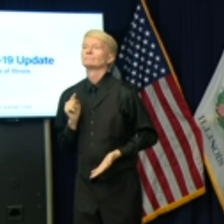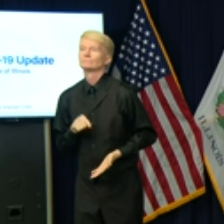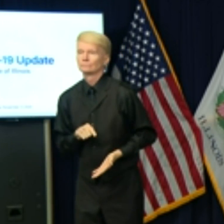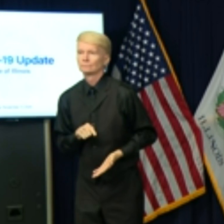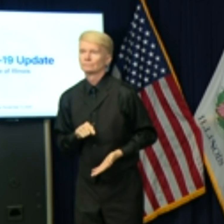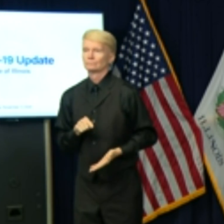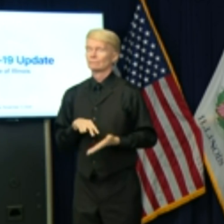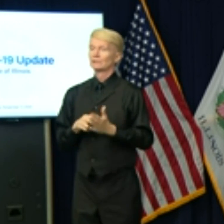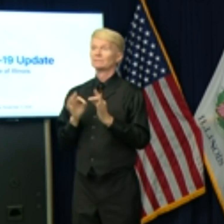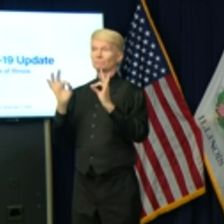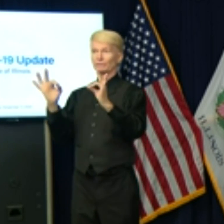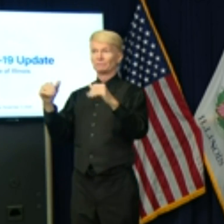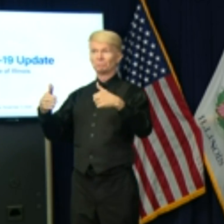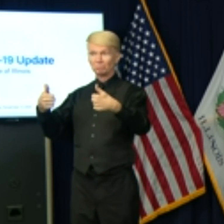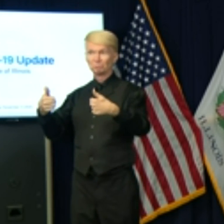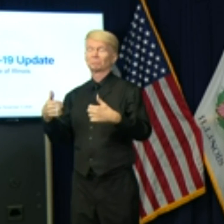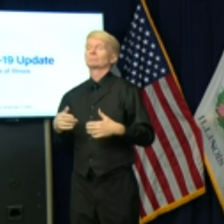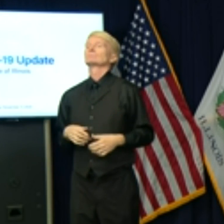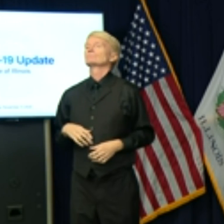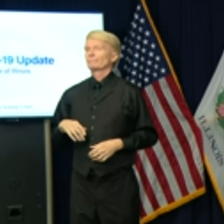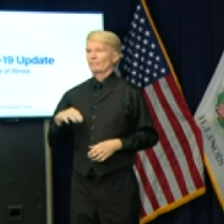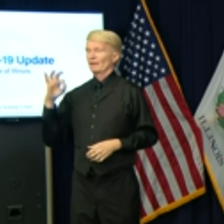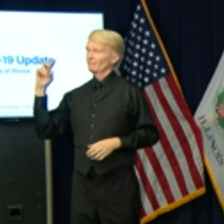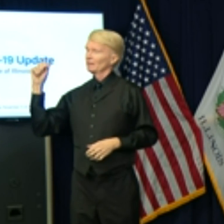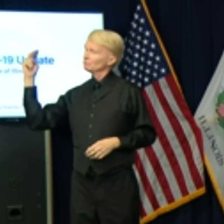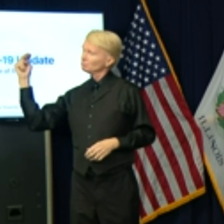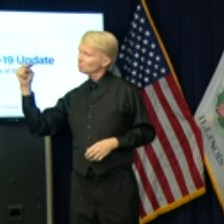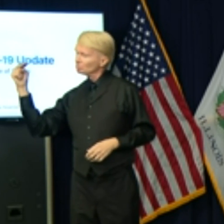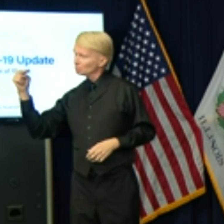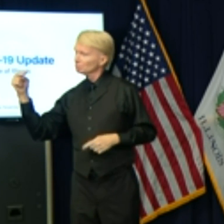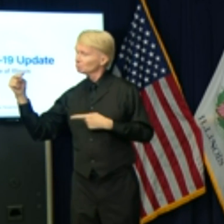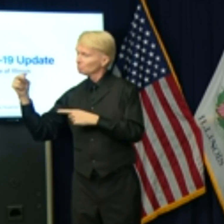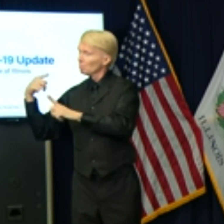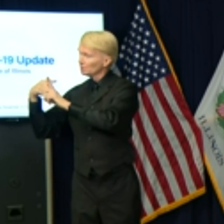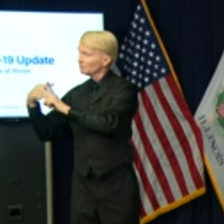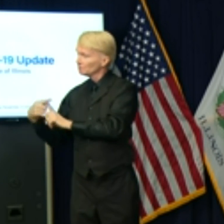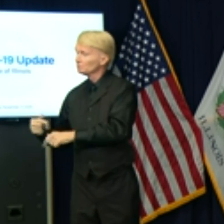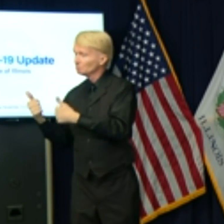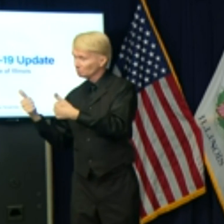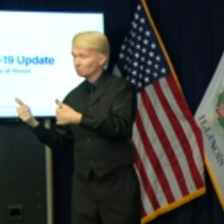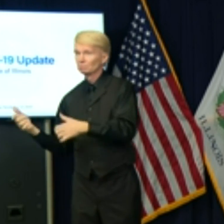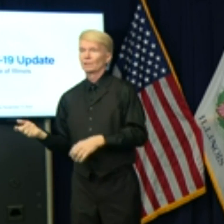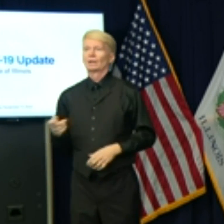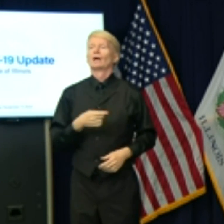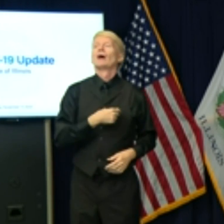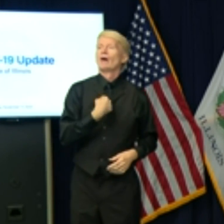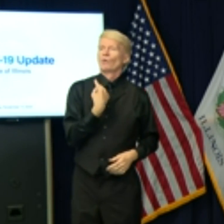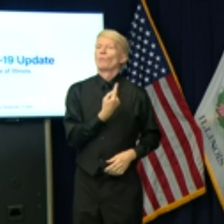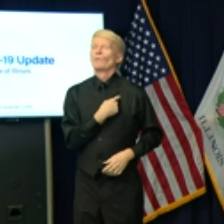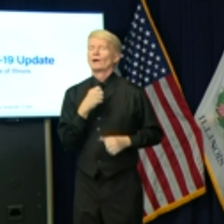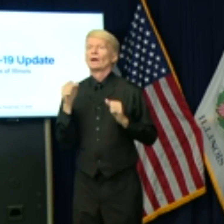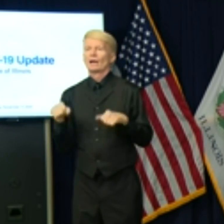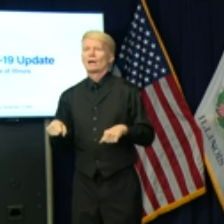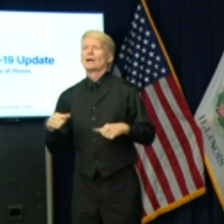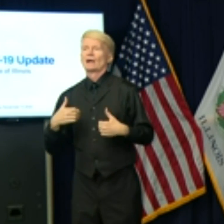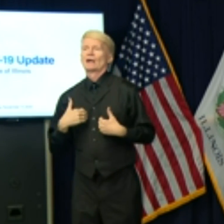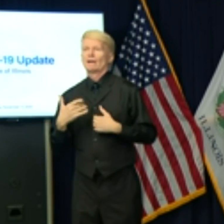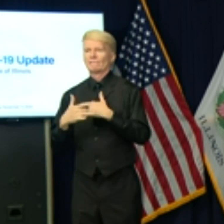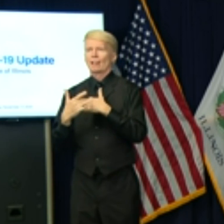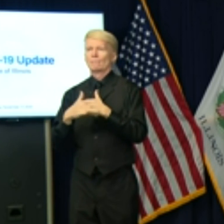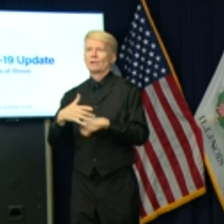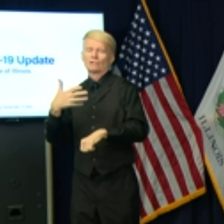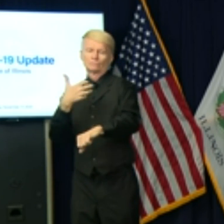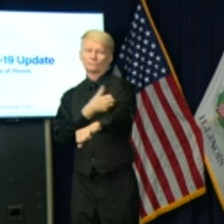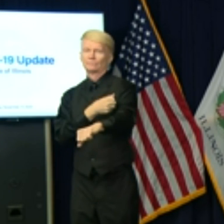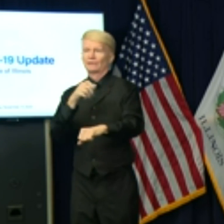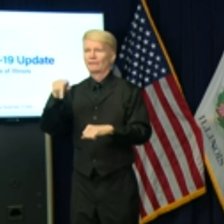if everything goes well and the FDA looks at all of those materials favorably, we could have the Pfizer vaccine by the end